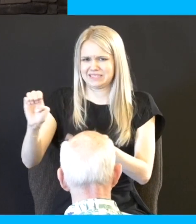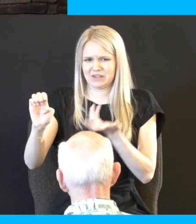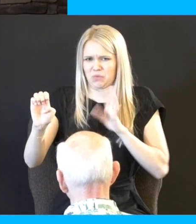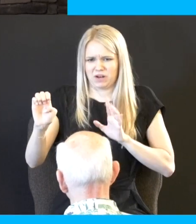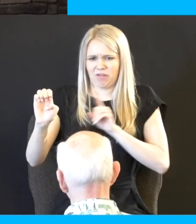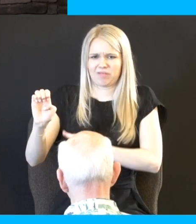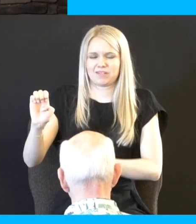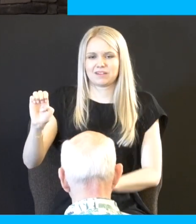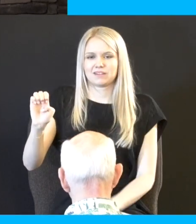Deuteronomy 25